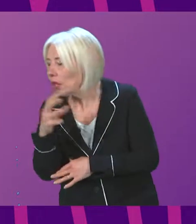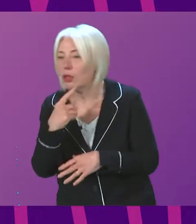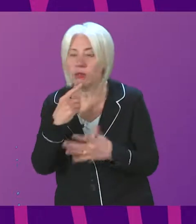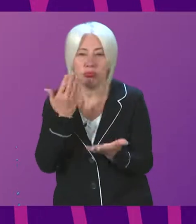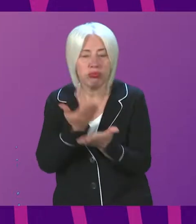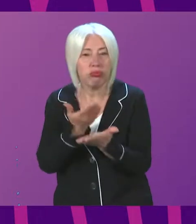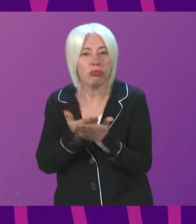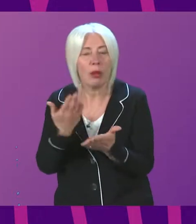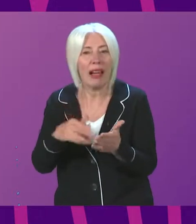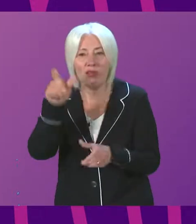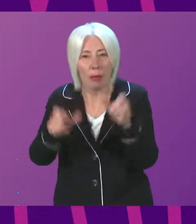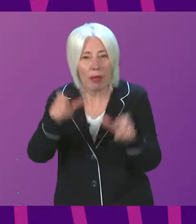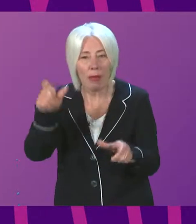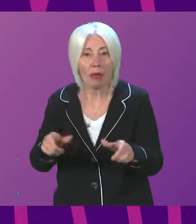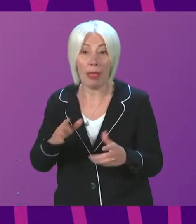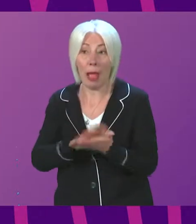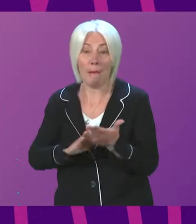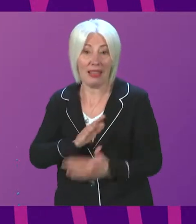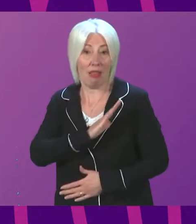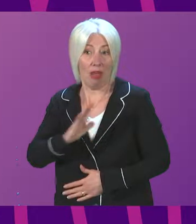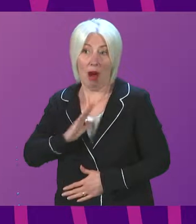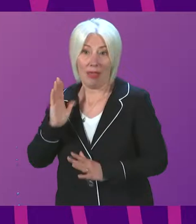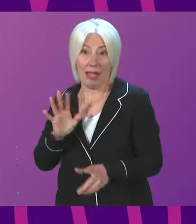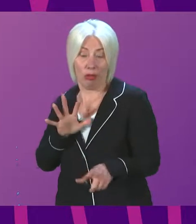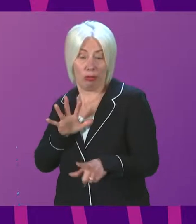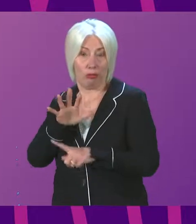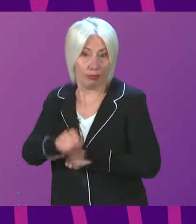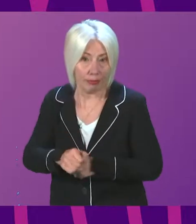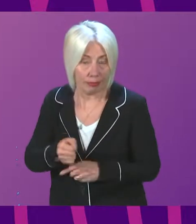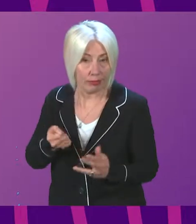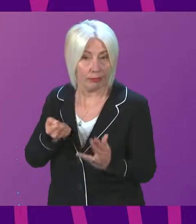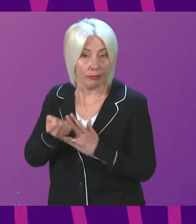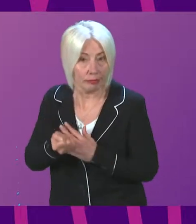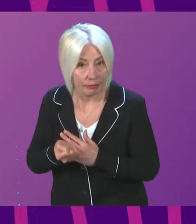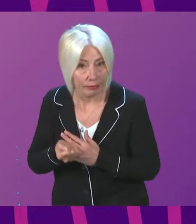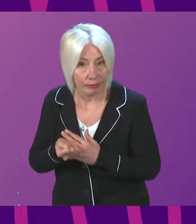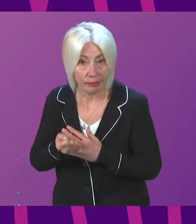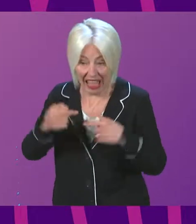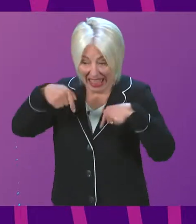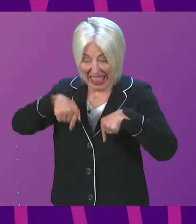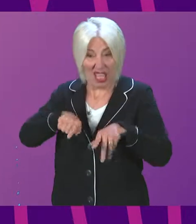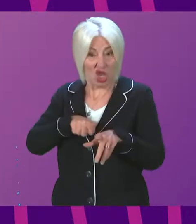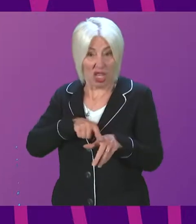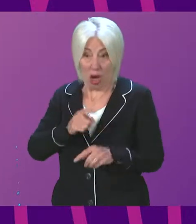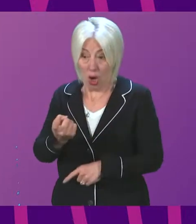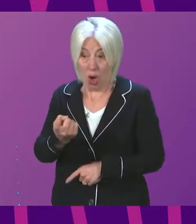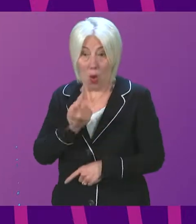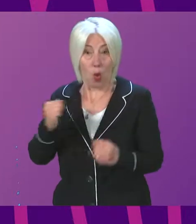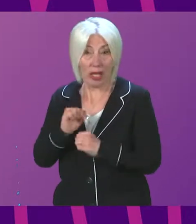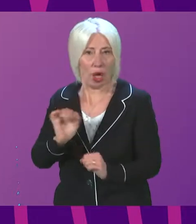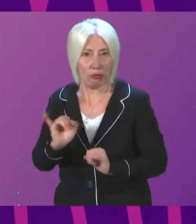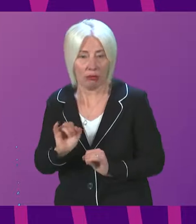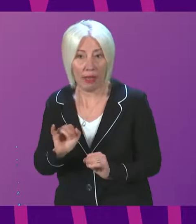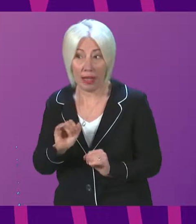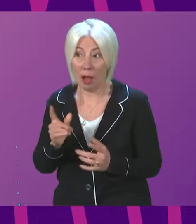that our United Kingdom armed forces had to step in. This year, we are not even close to winter, and the